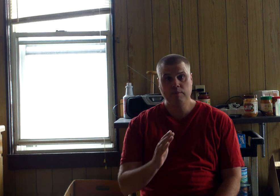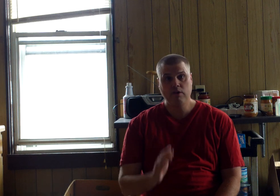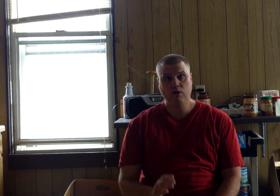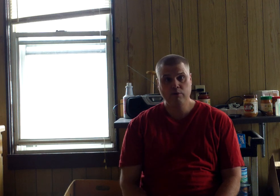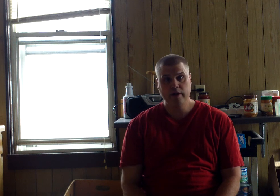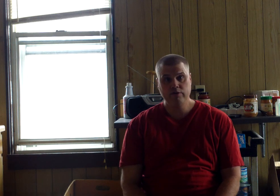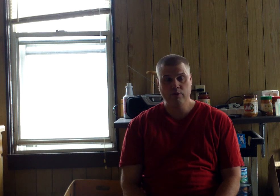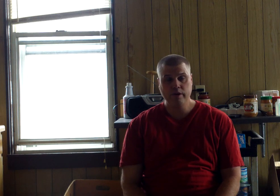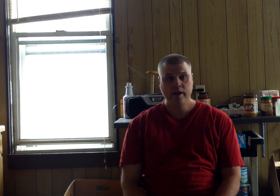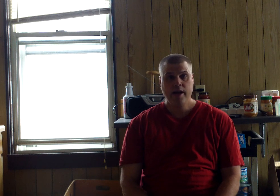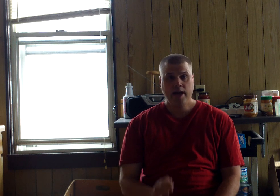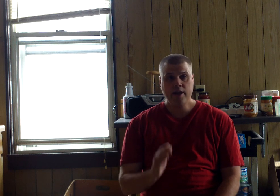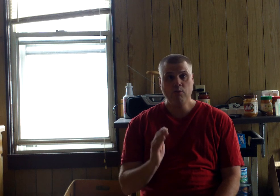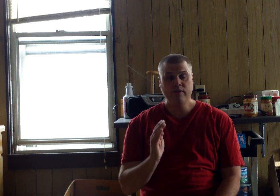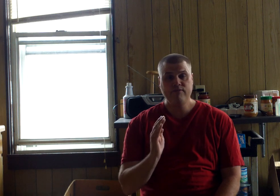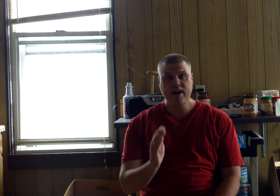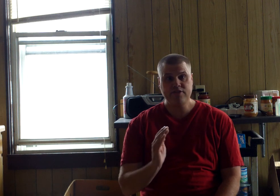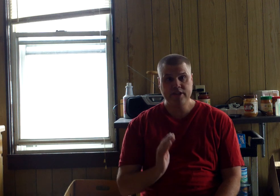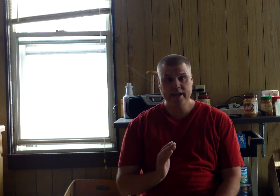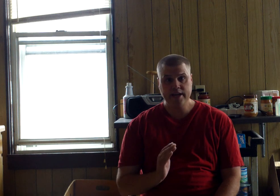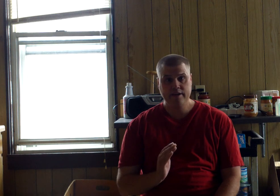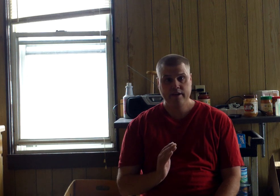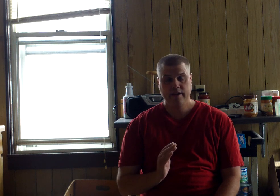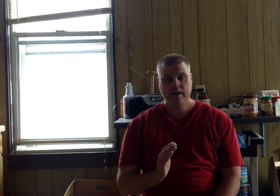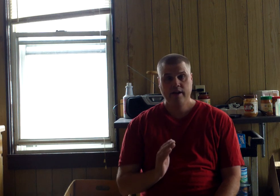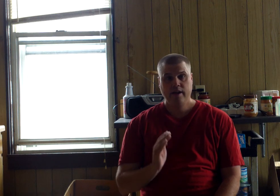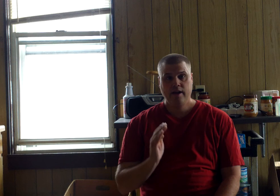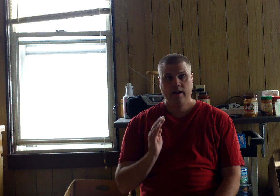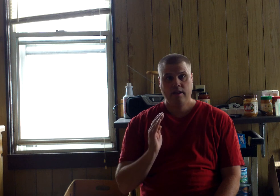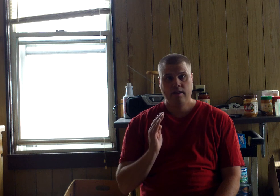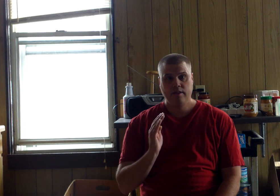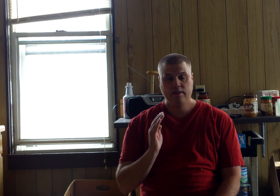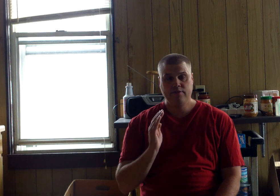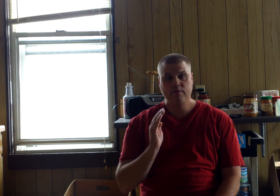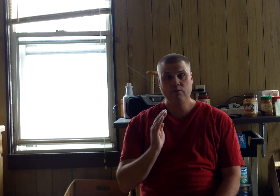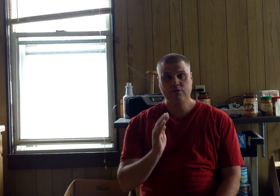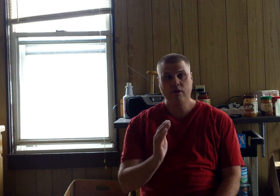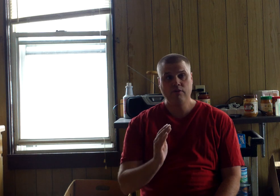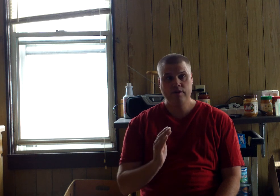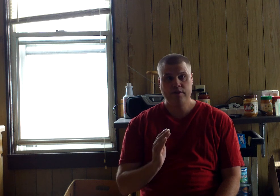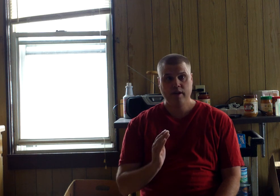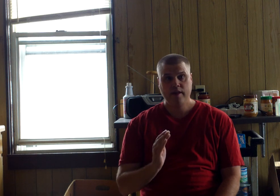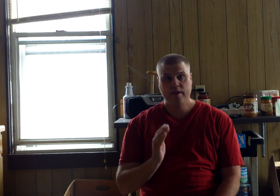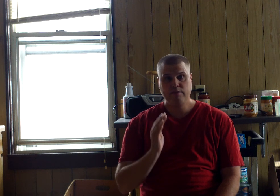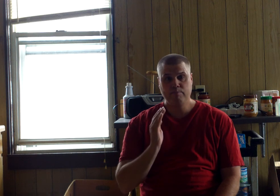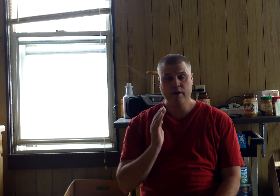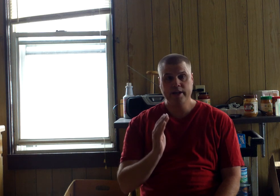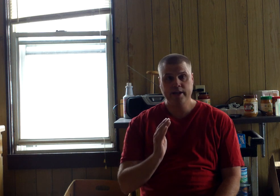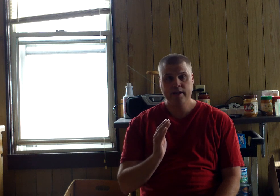common law grand jury, and they will investigate the civil servant that is breaking